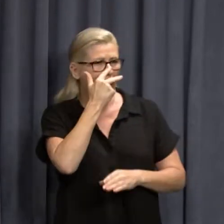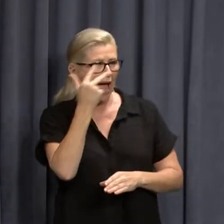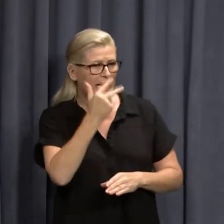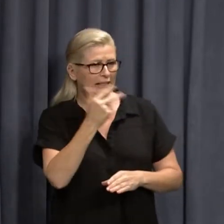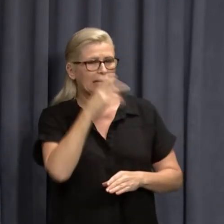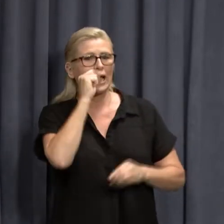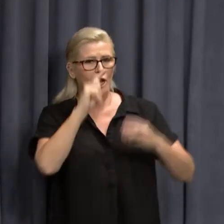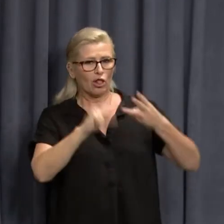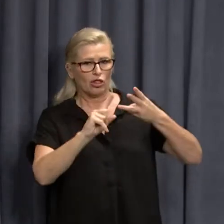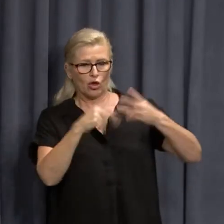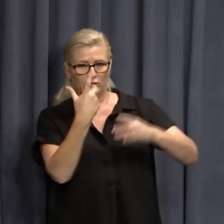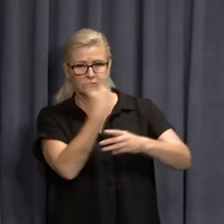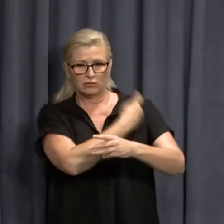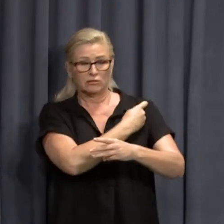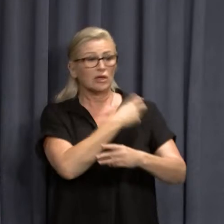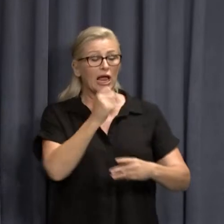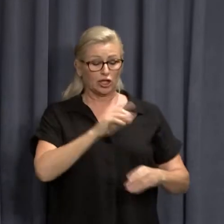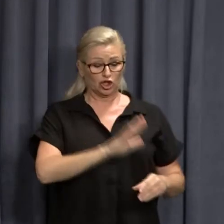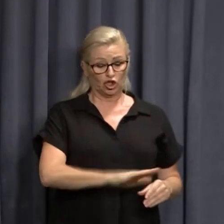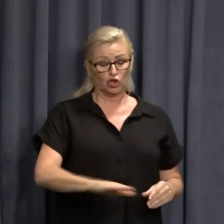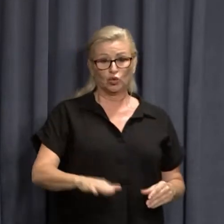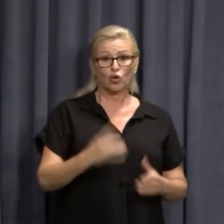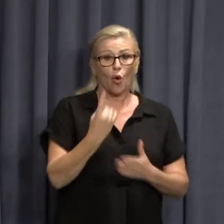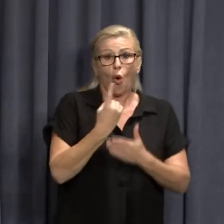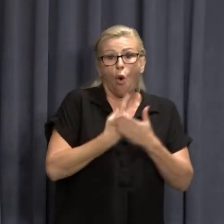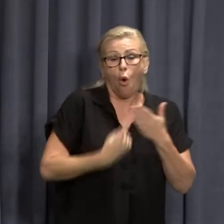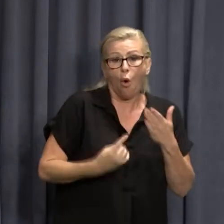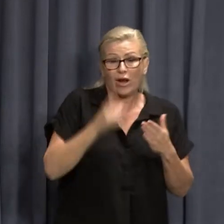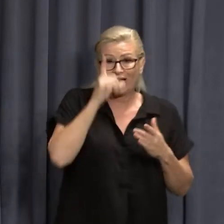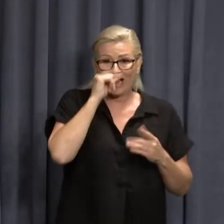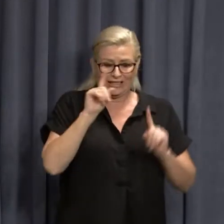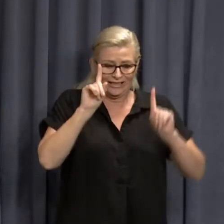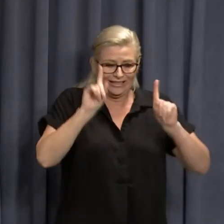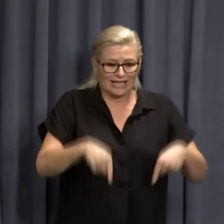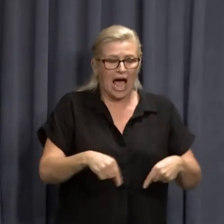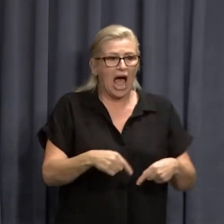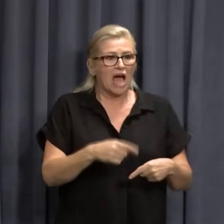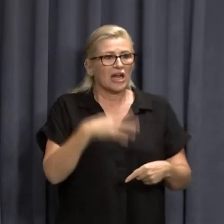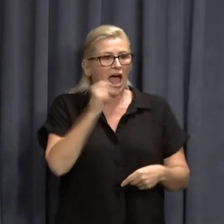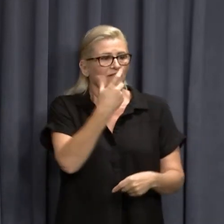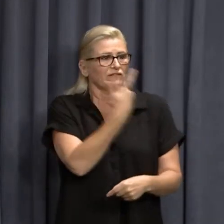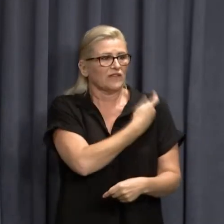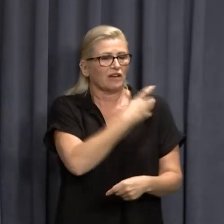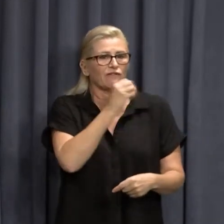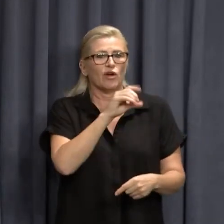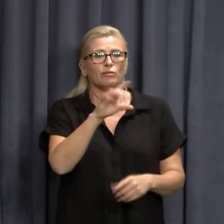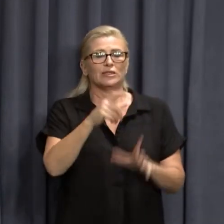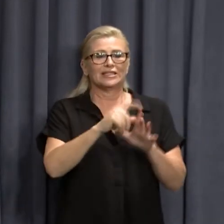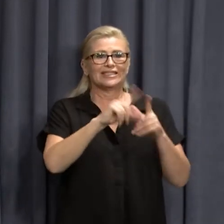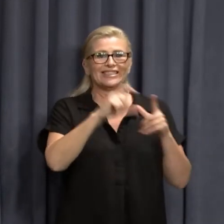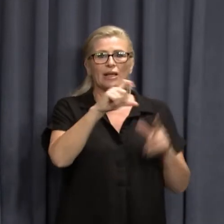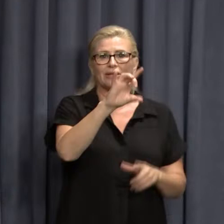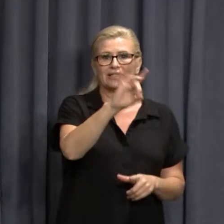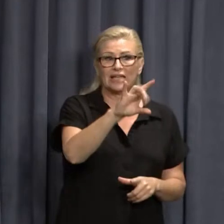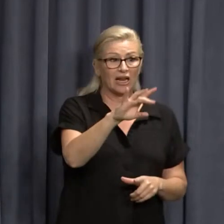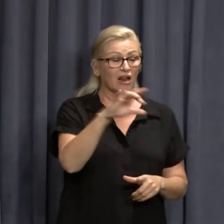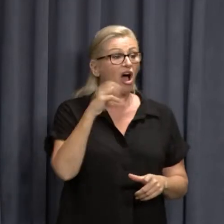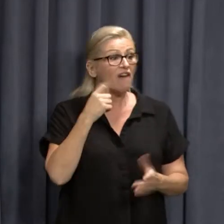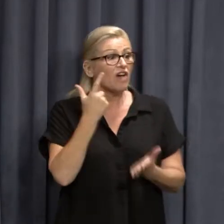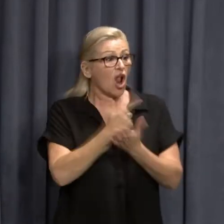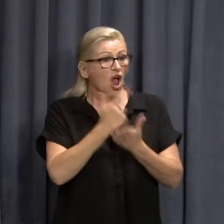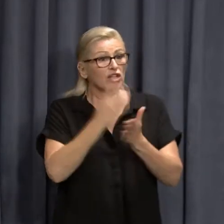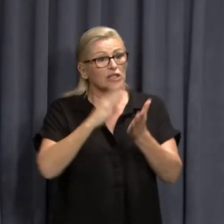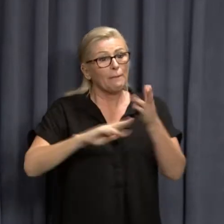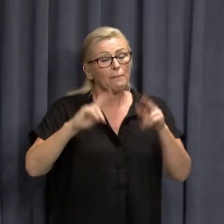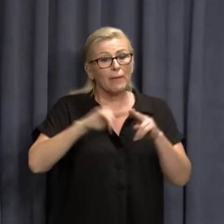vaccinated. So children have only had the opportunity to get vaccinated from the 10th of December and I've actually been contacted by lots of parents who want the opportunity